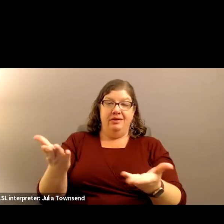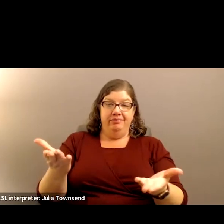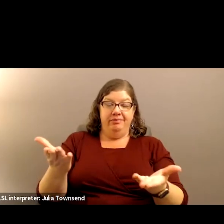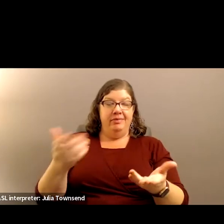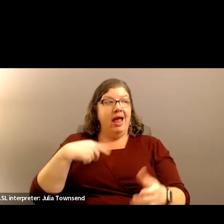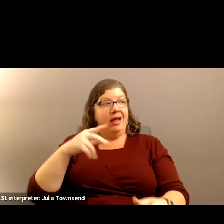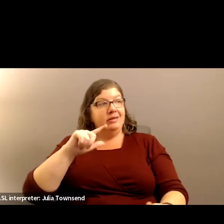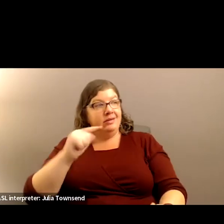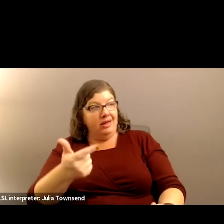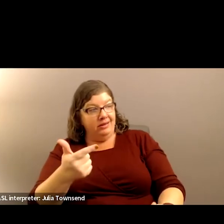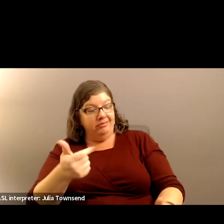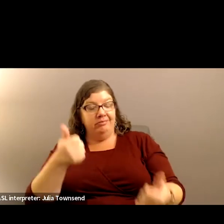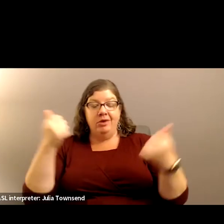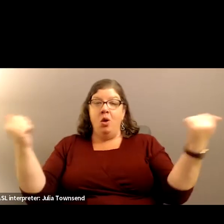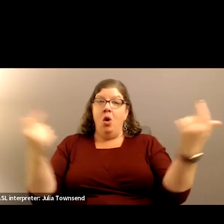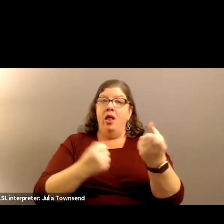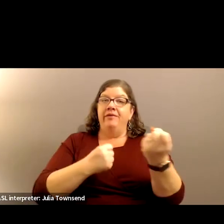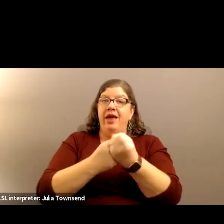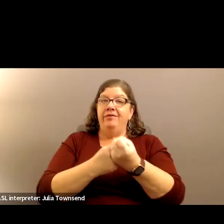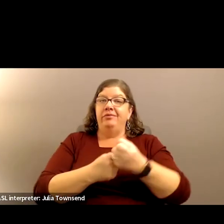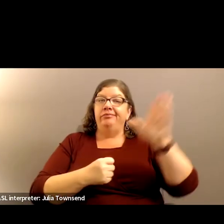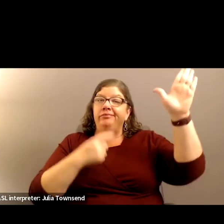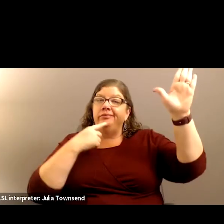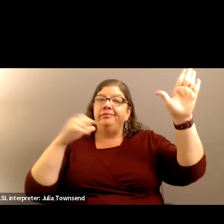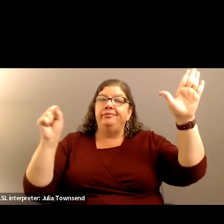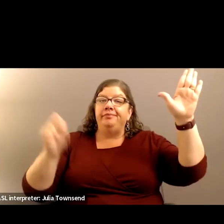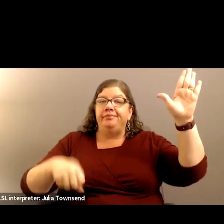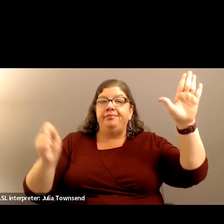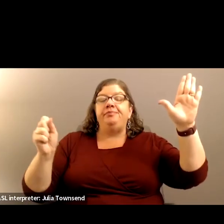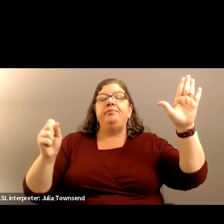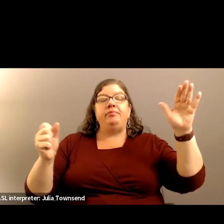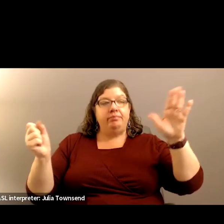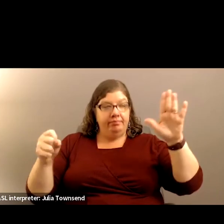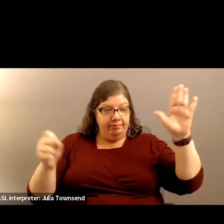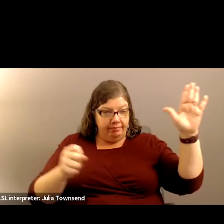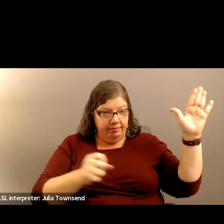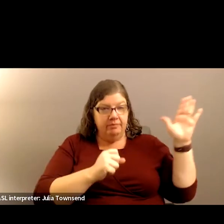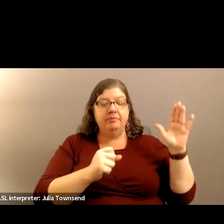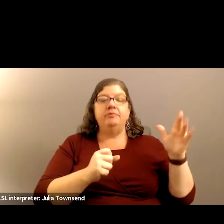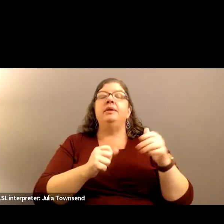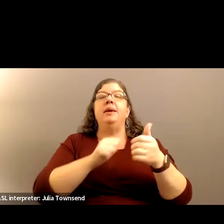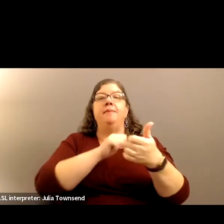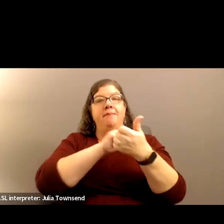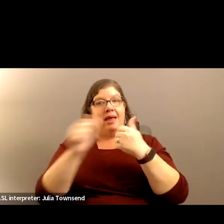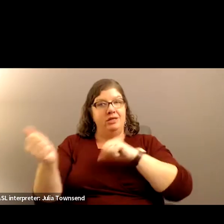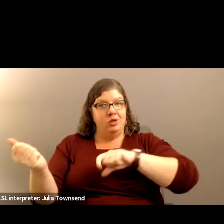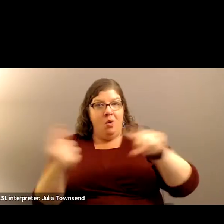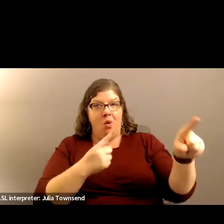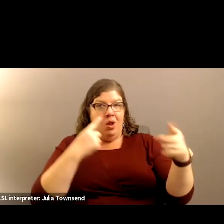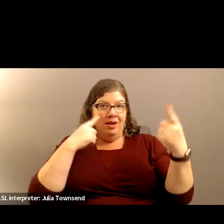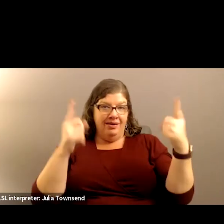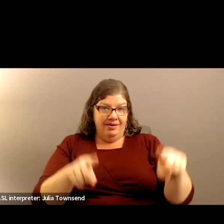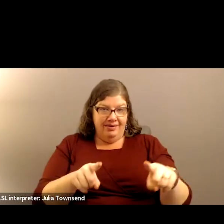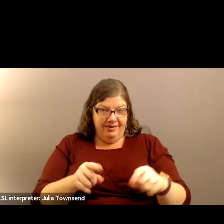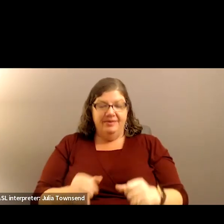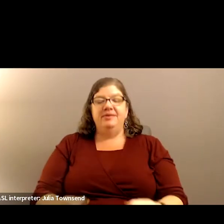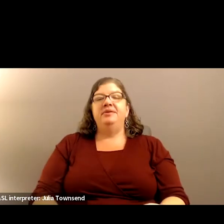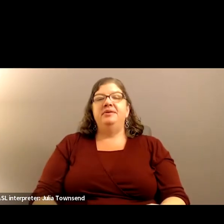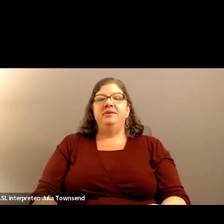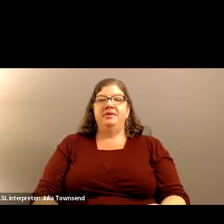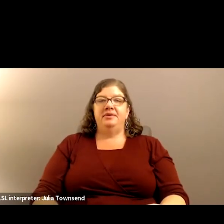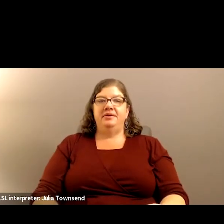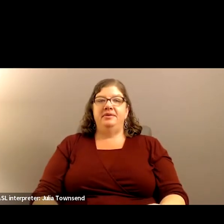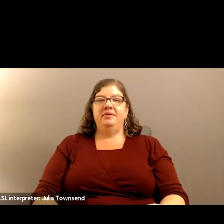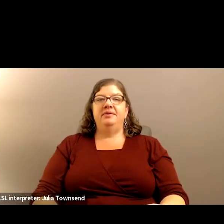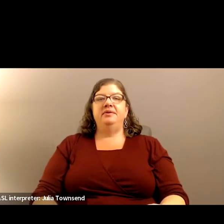Second. Okay. All in favor, please raise your hand and say aye. Aye. Okay. Passes unanimously. Excellent.